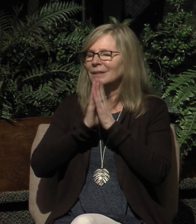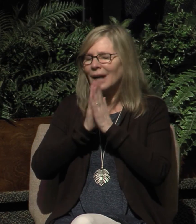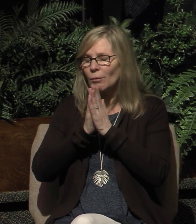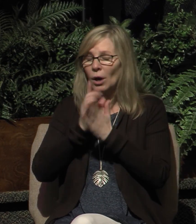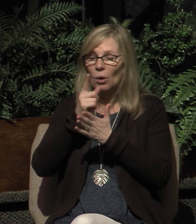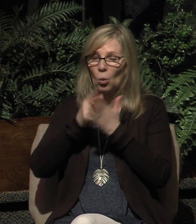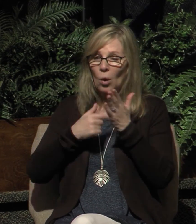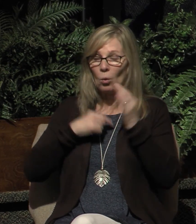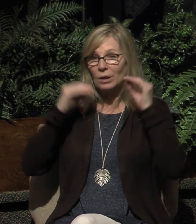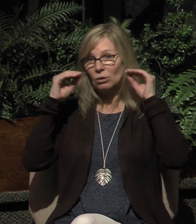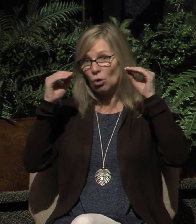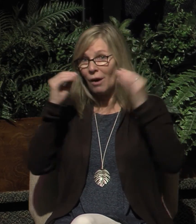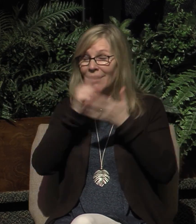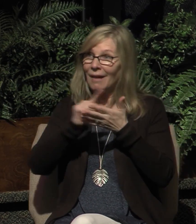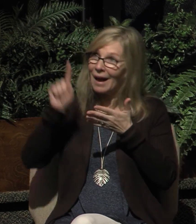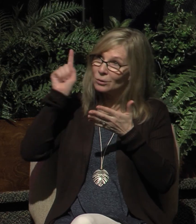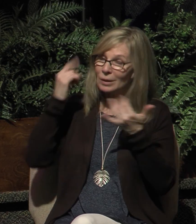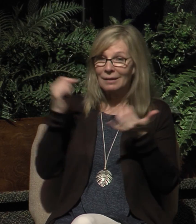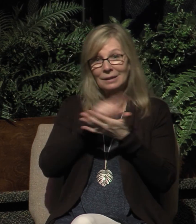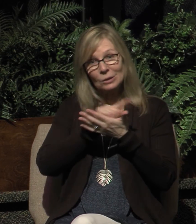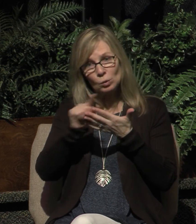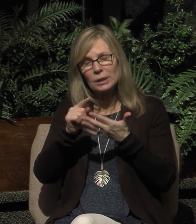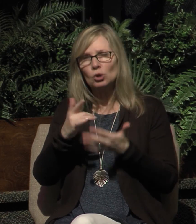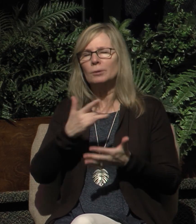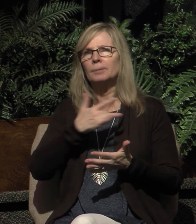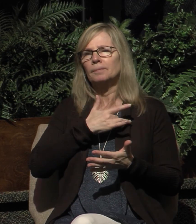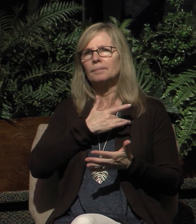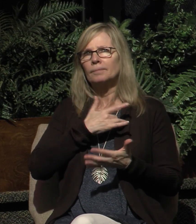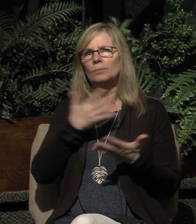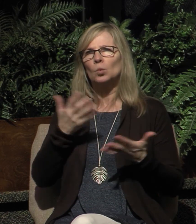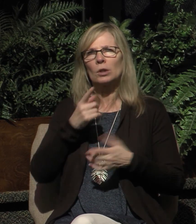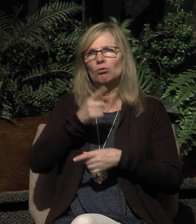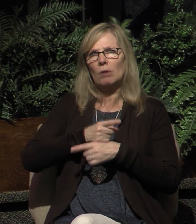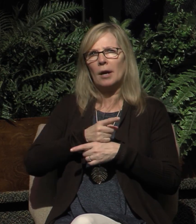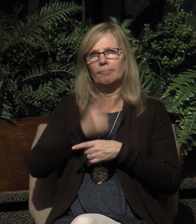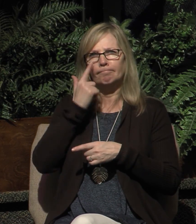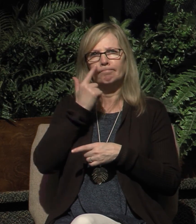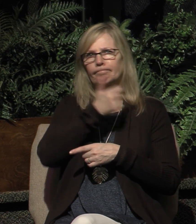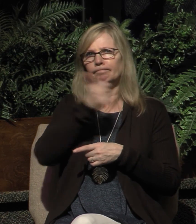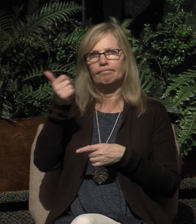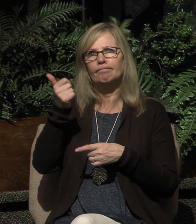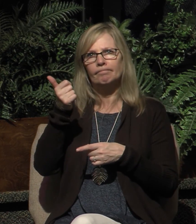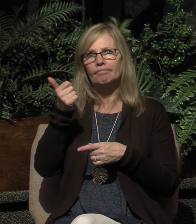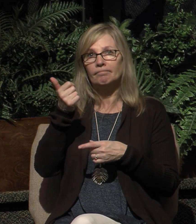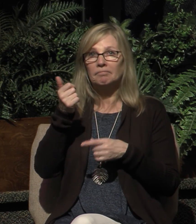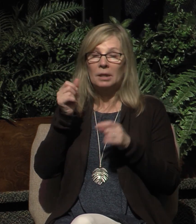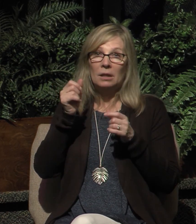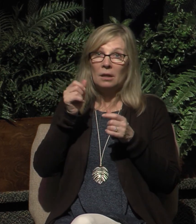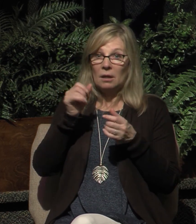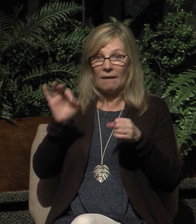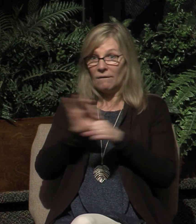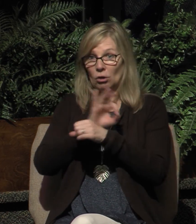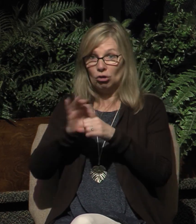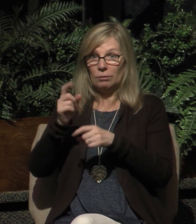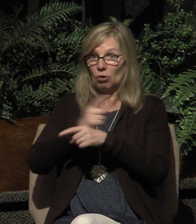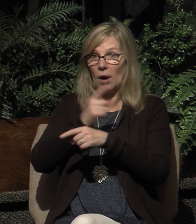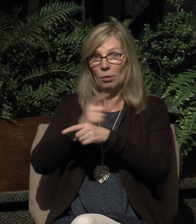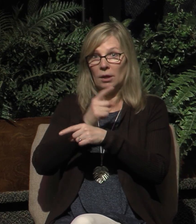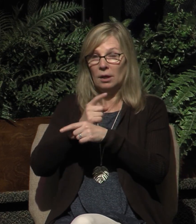this week will move them to do what's right to become a member to function properly Lord I pray for the health of our church